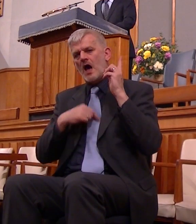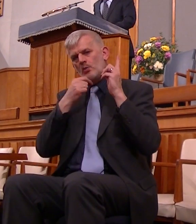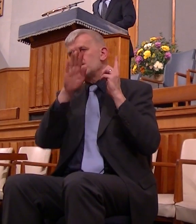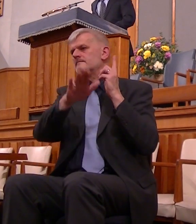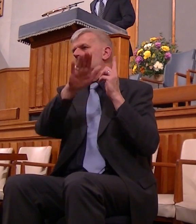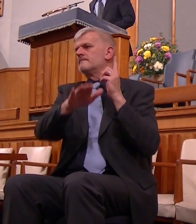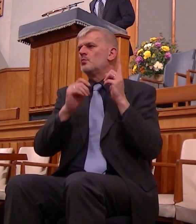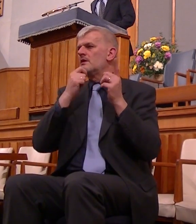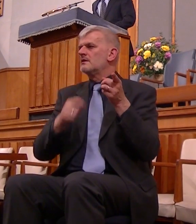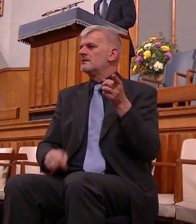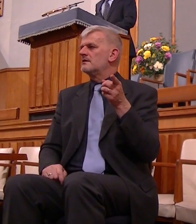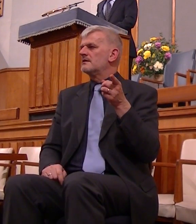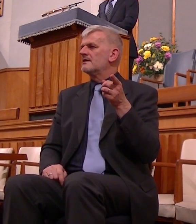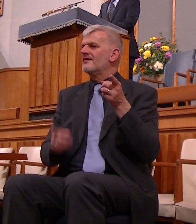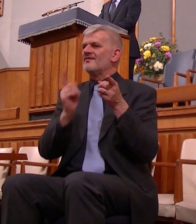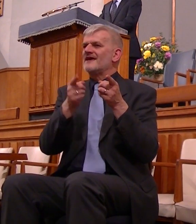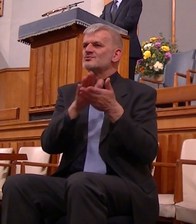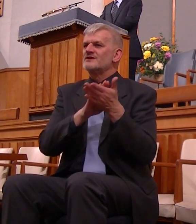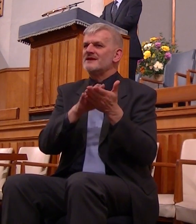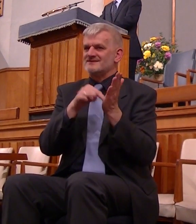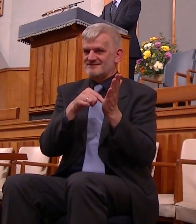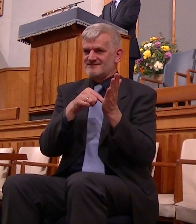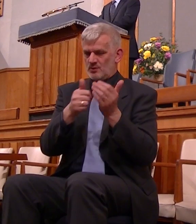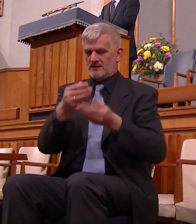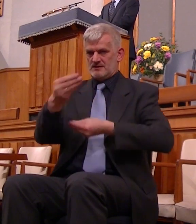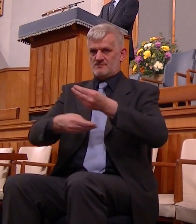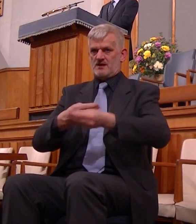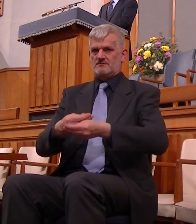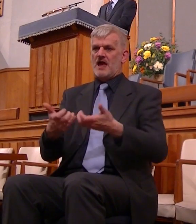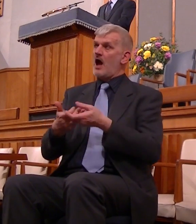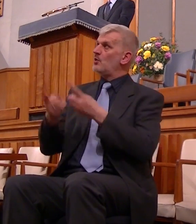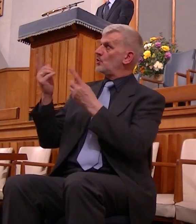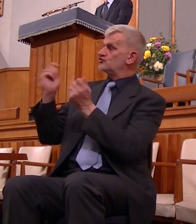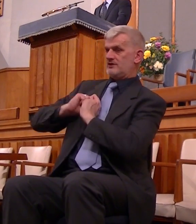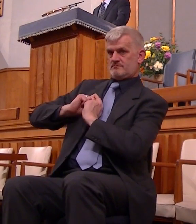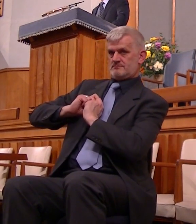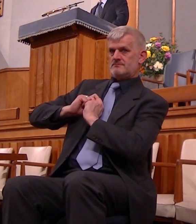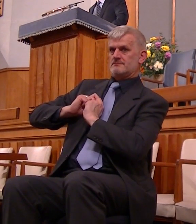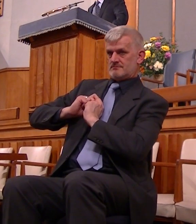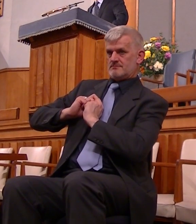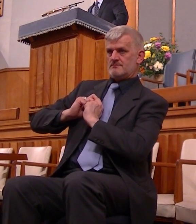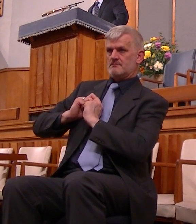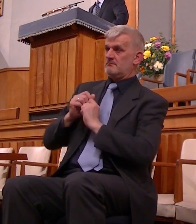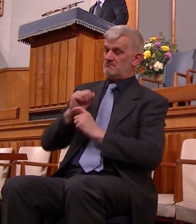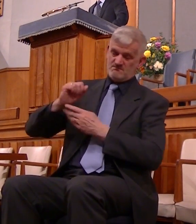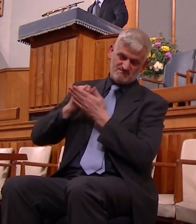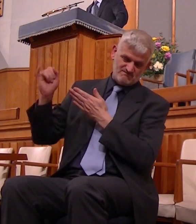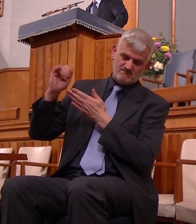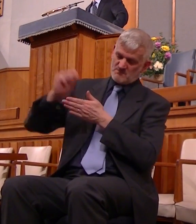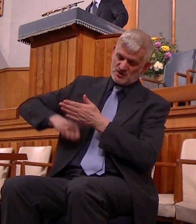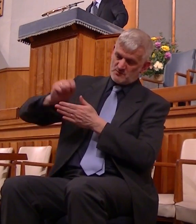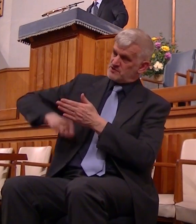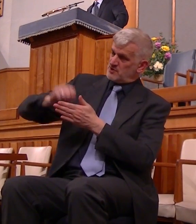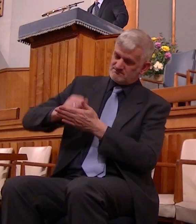mercy upon him here's what made the difference here's how God deals with somebody who's going to come to him and going to